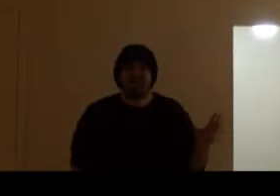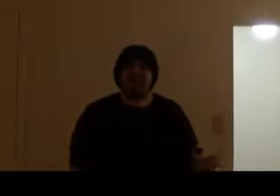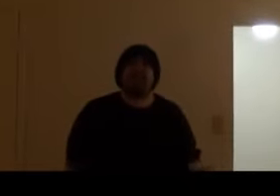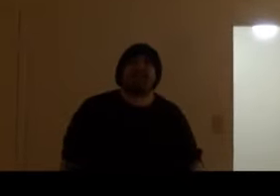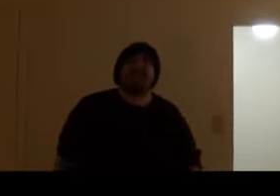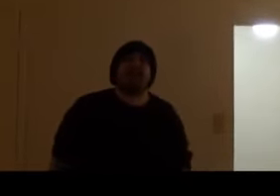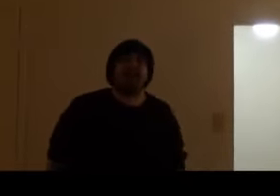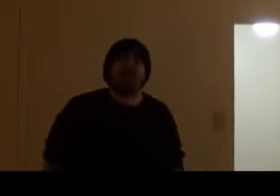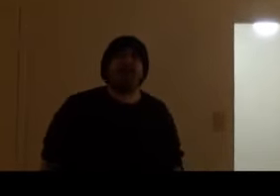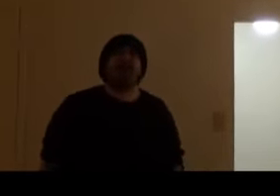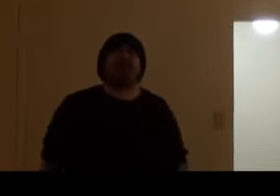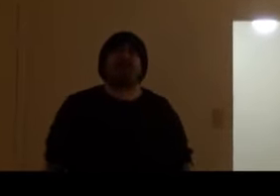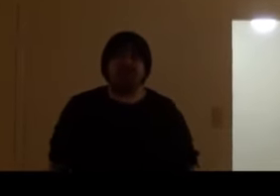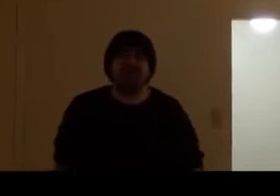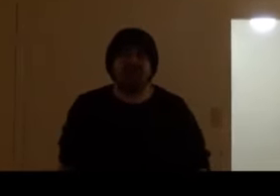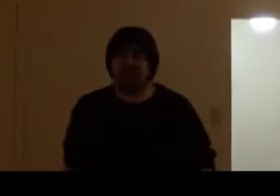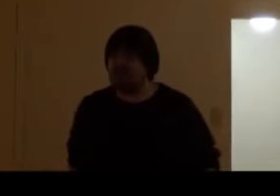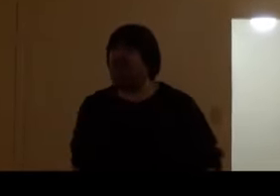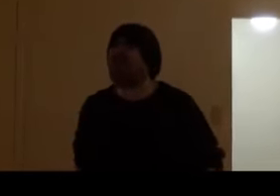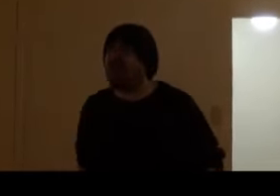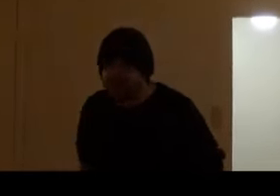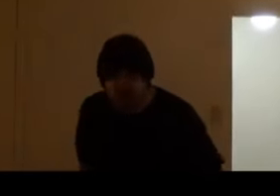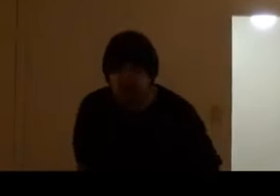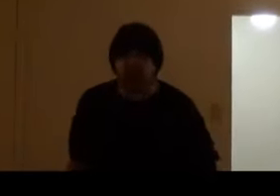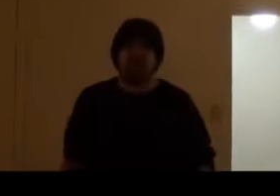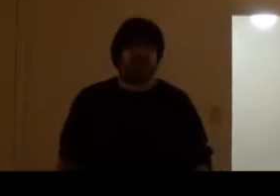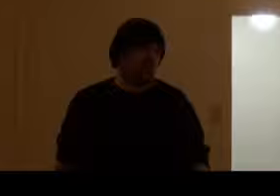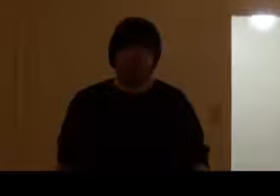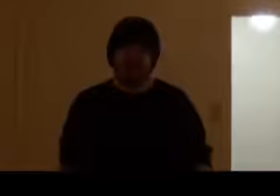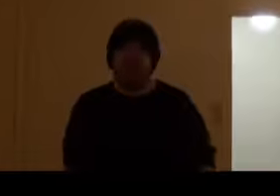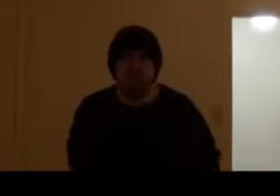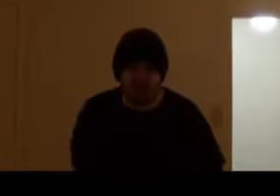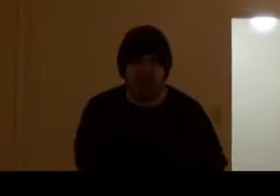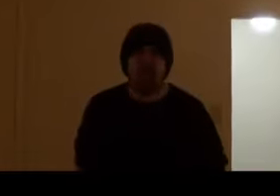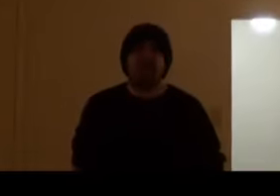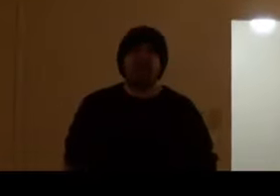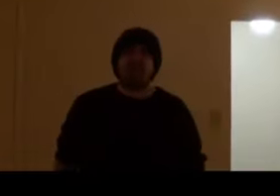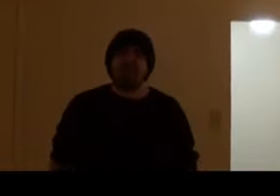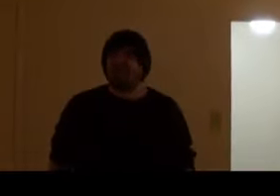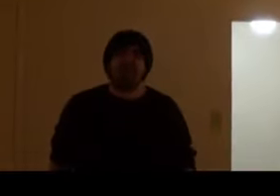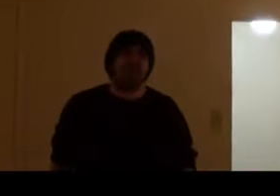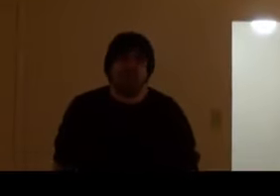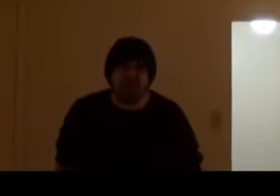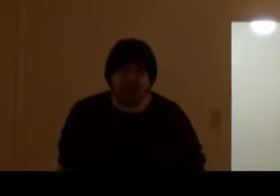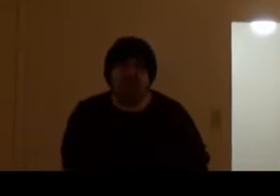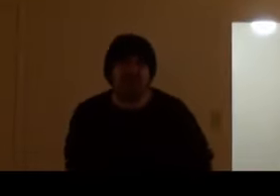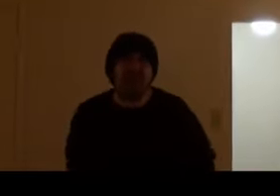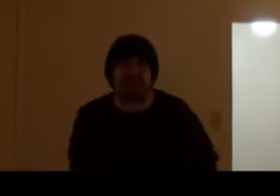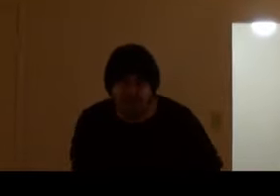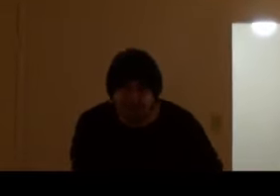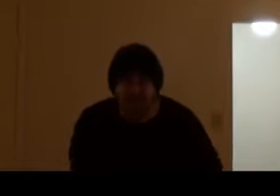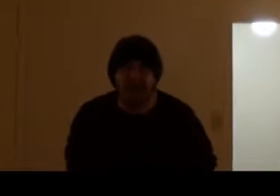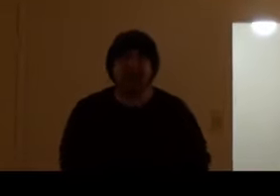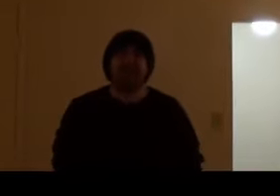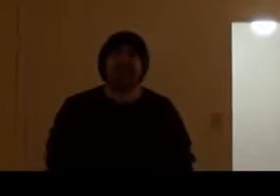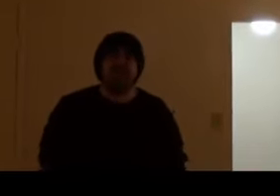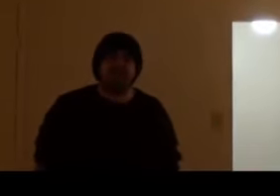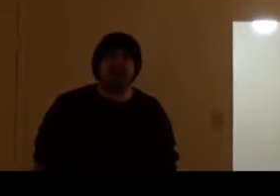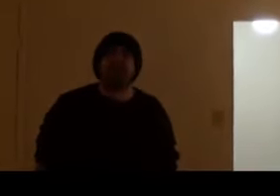pathetic. And why is Cena going to fight the Shield? What for? Is he going to bury them as well? He's going to